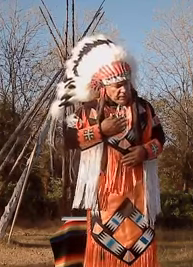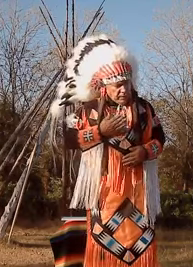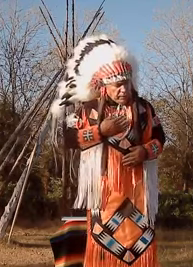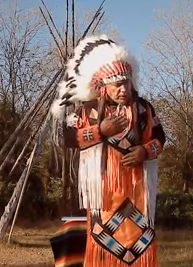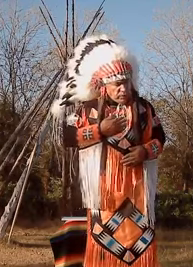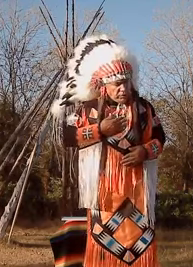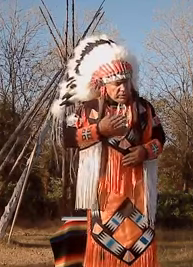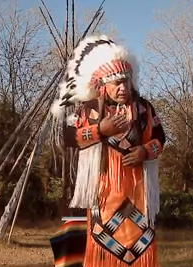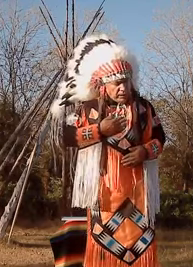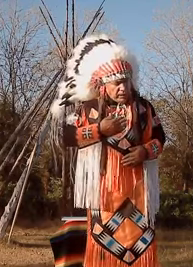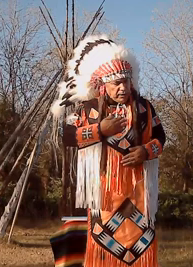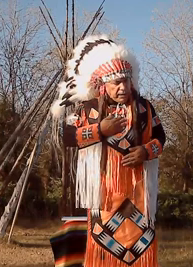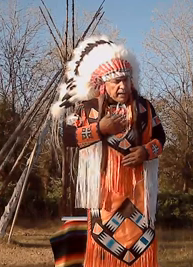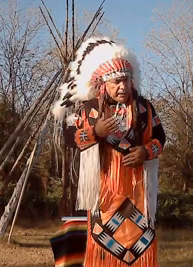almost like light